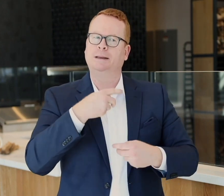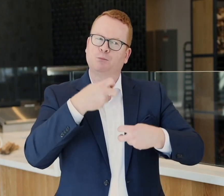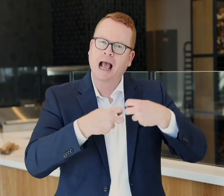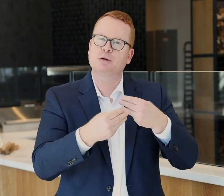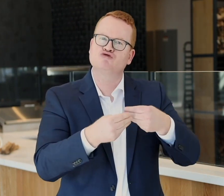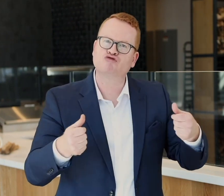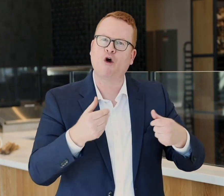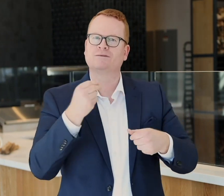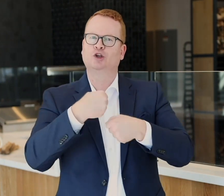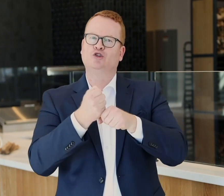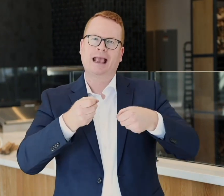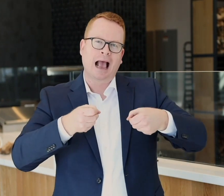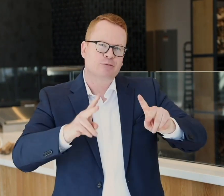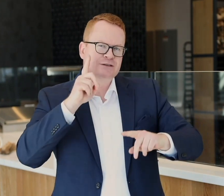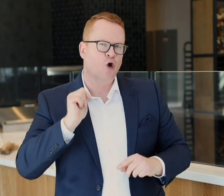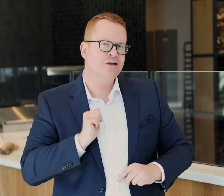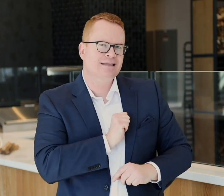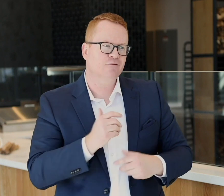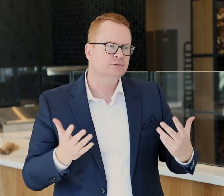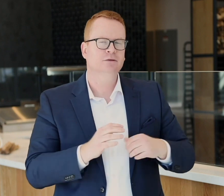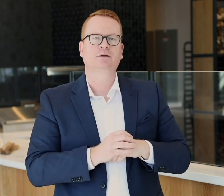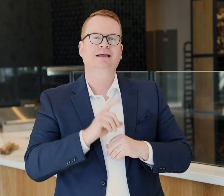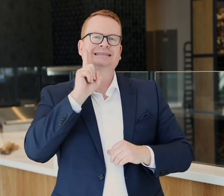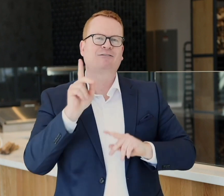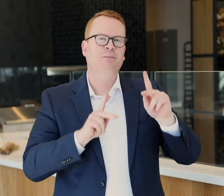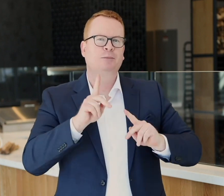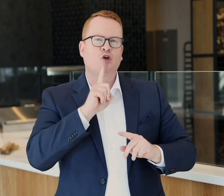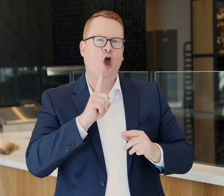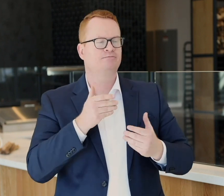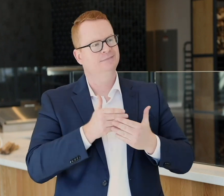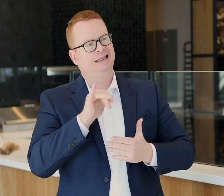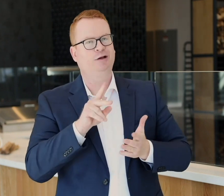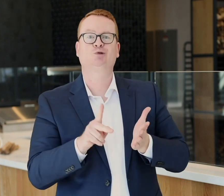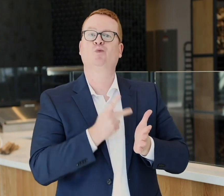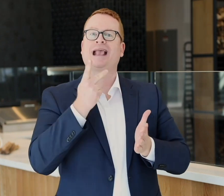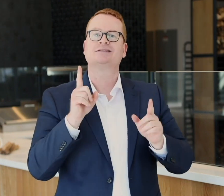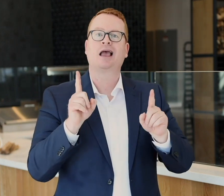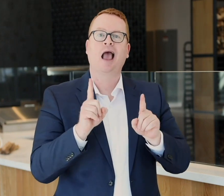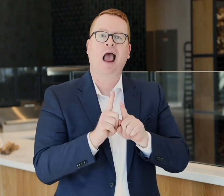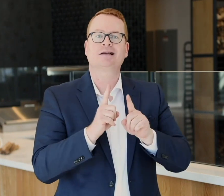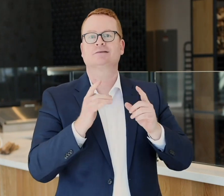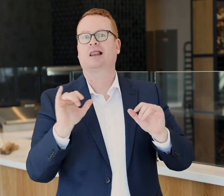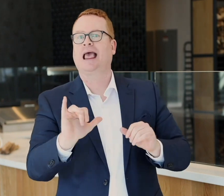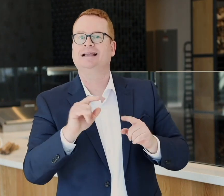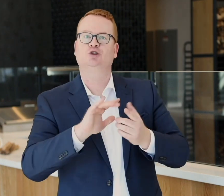problem solve and create opportunities for ourselves. Deaf people are more than twice as likely to become